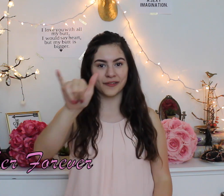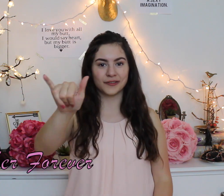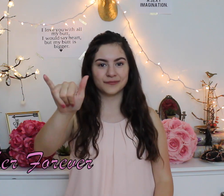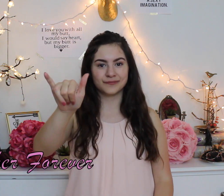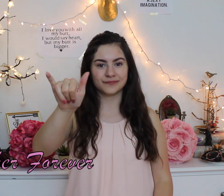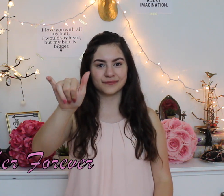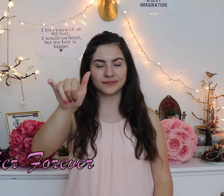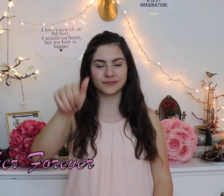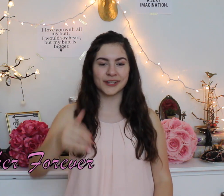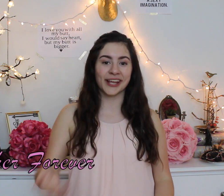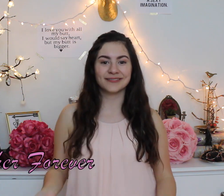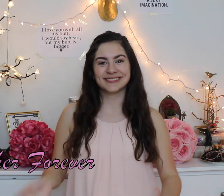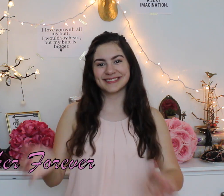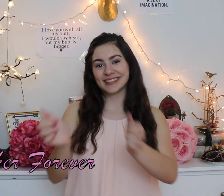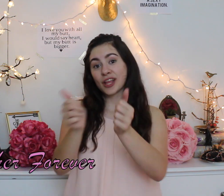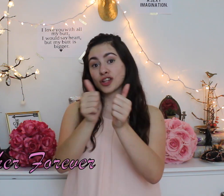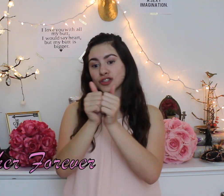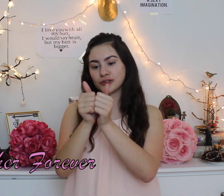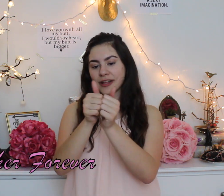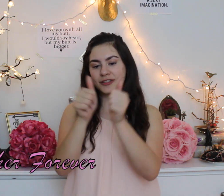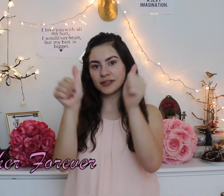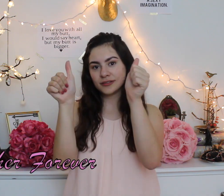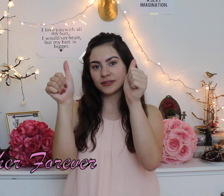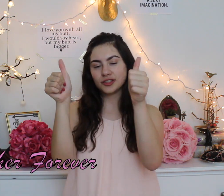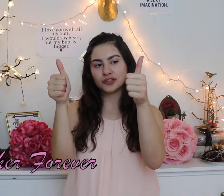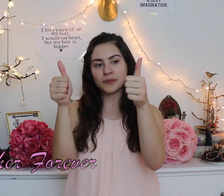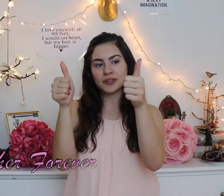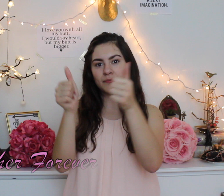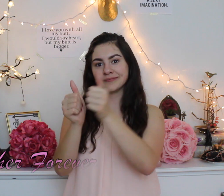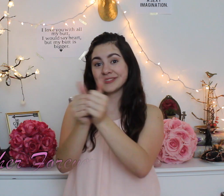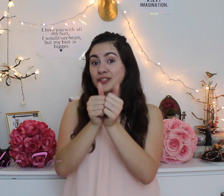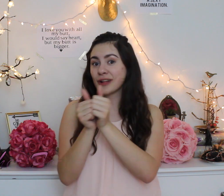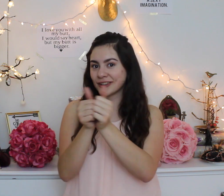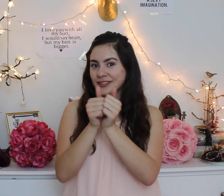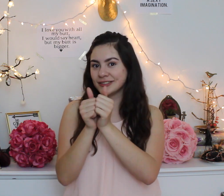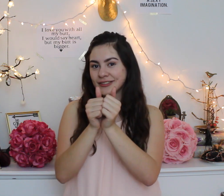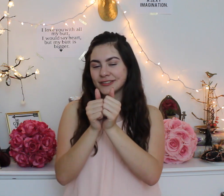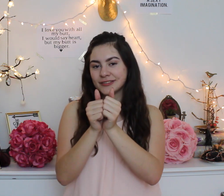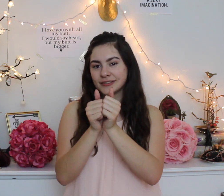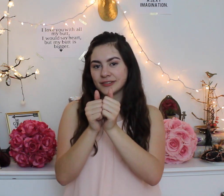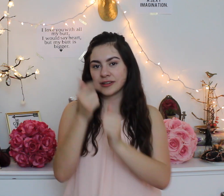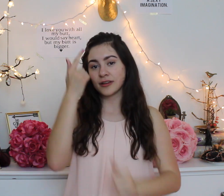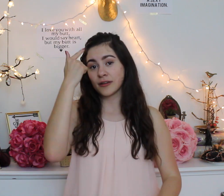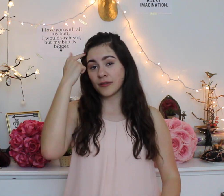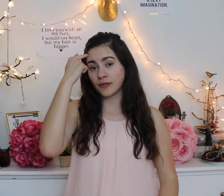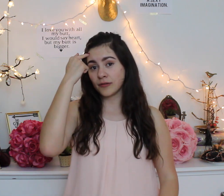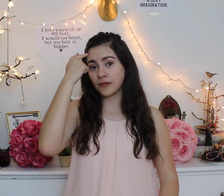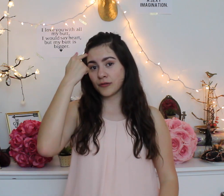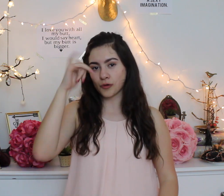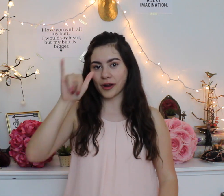again today two thumbs up together forever